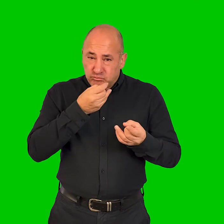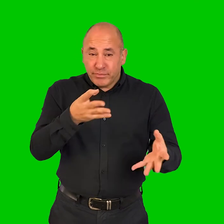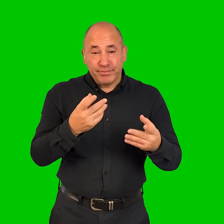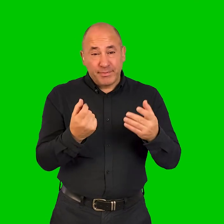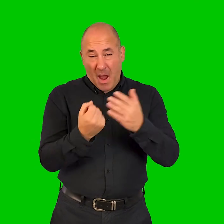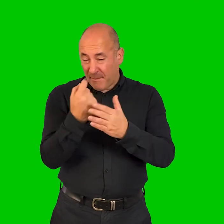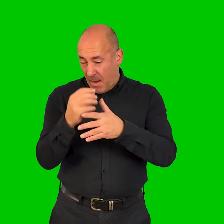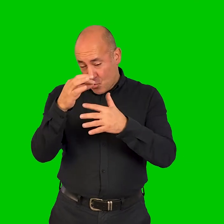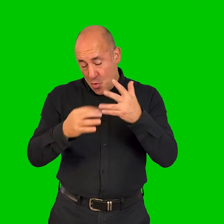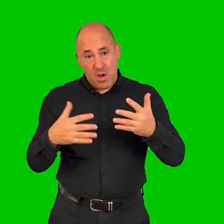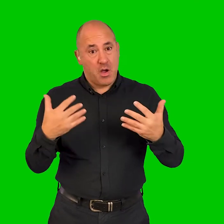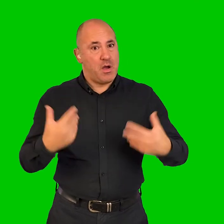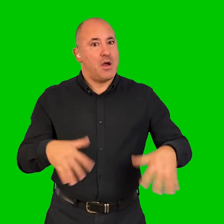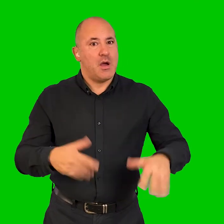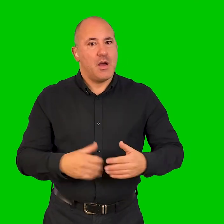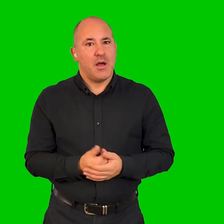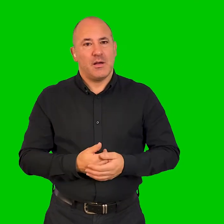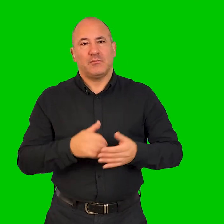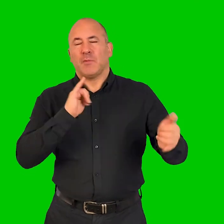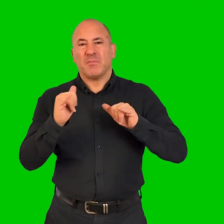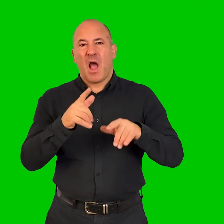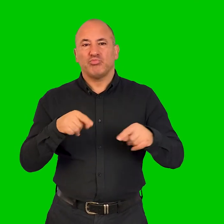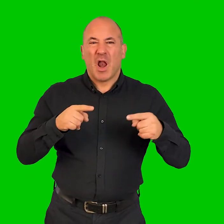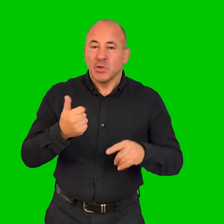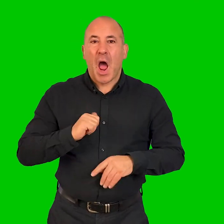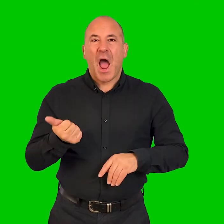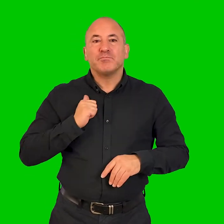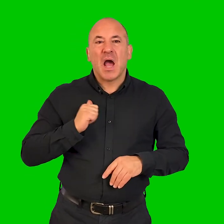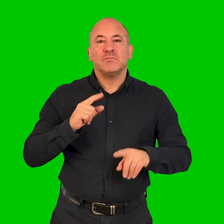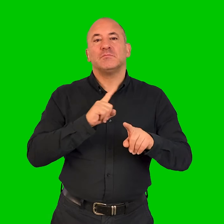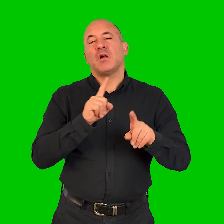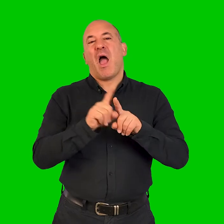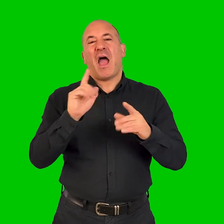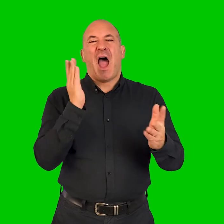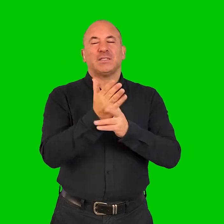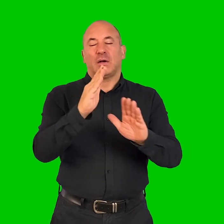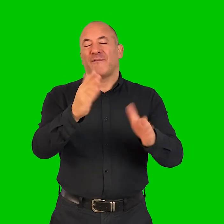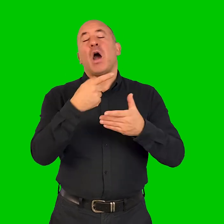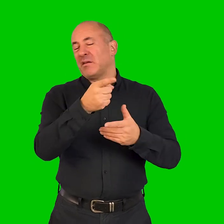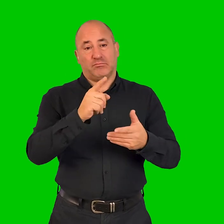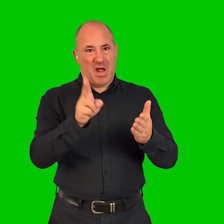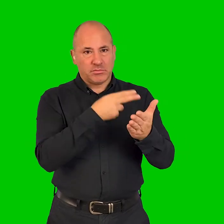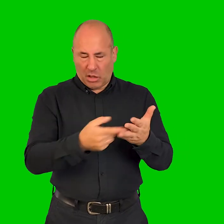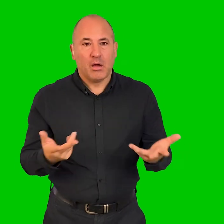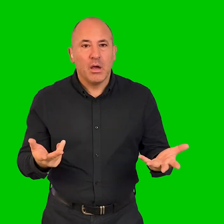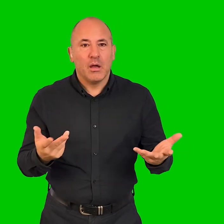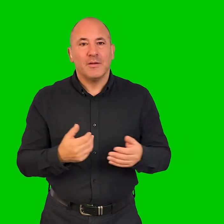There are a lot of fantastic things happening. Sometimes there are things like unforeseen challenges such as cancellations of access providers.